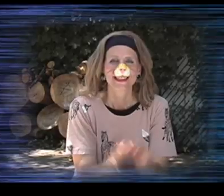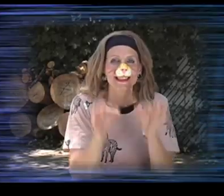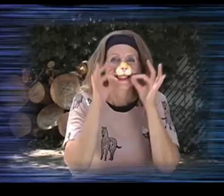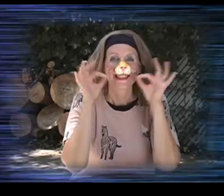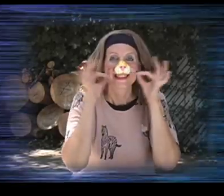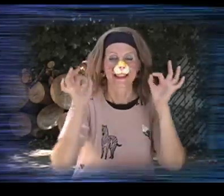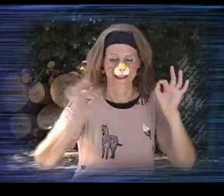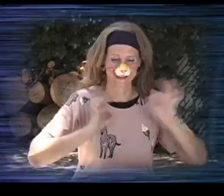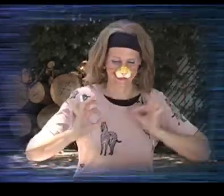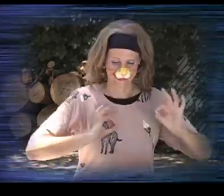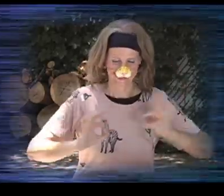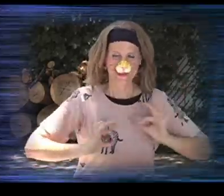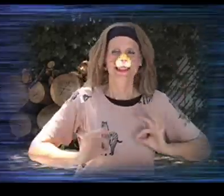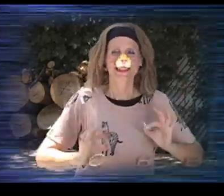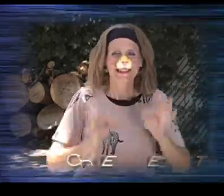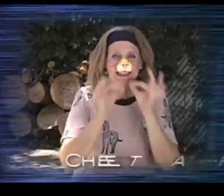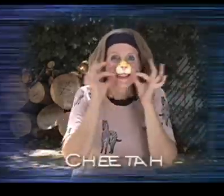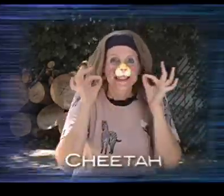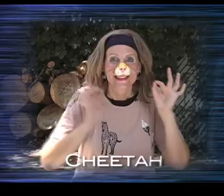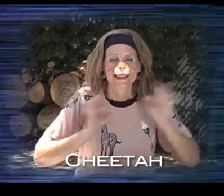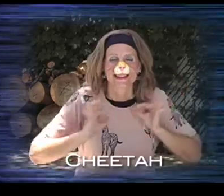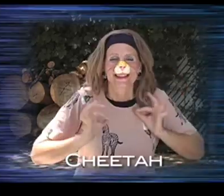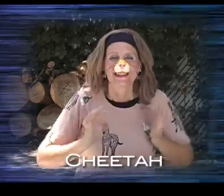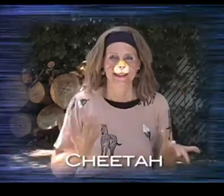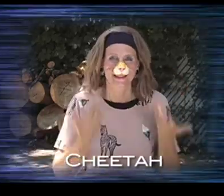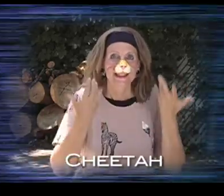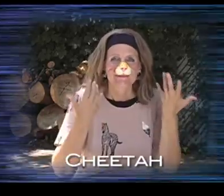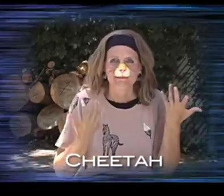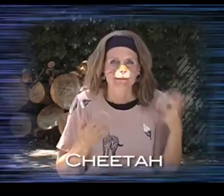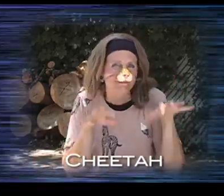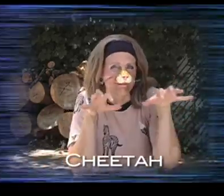Cheetah! Cheetah. Hmm. Ah.